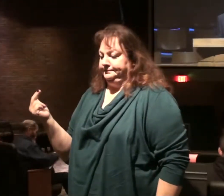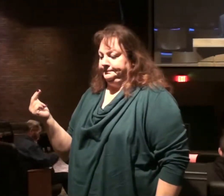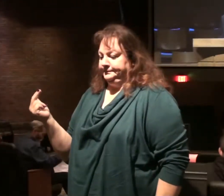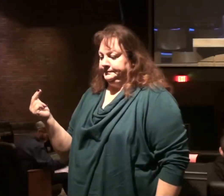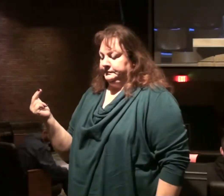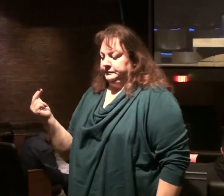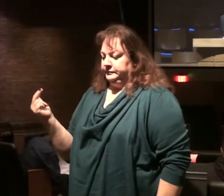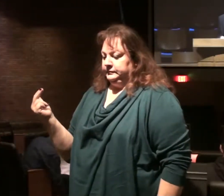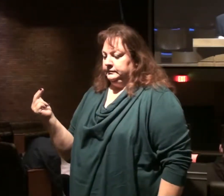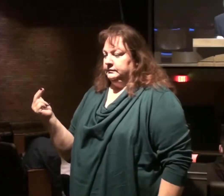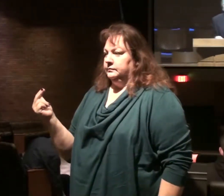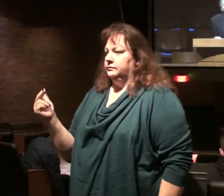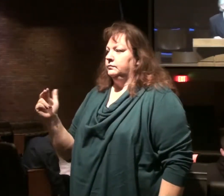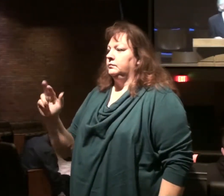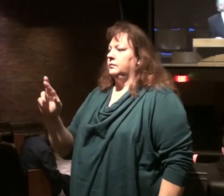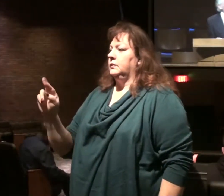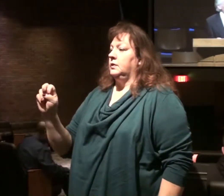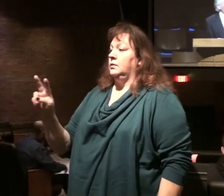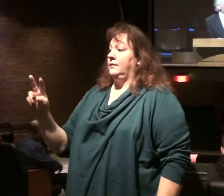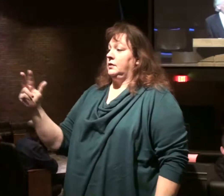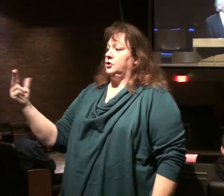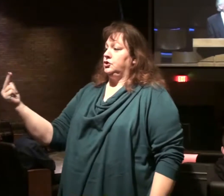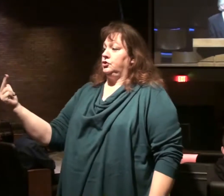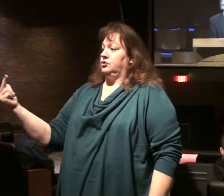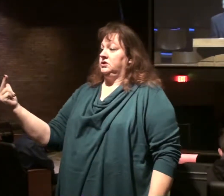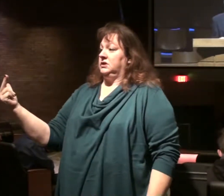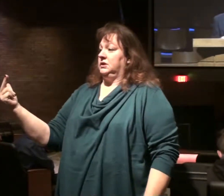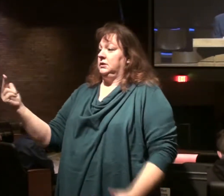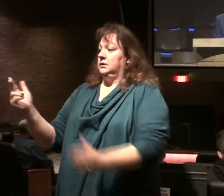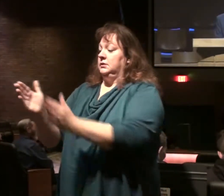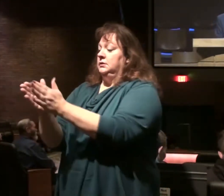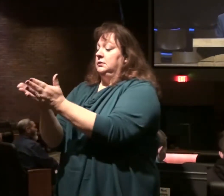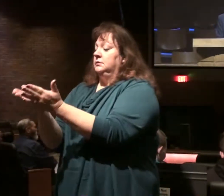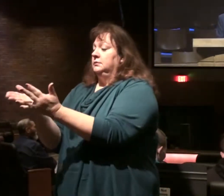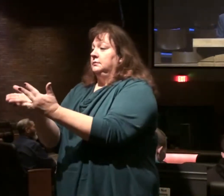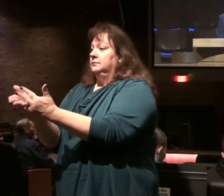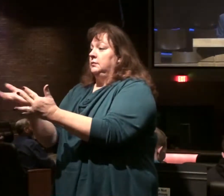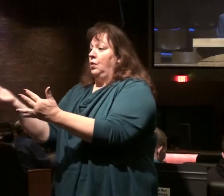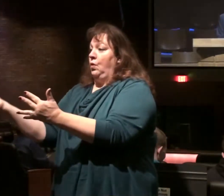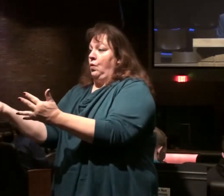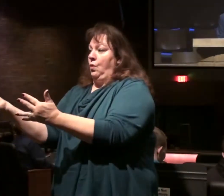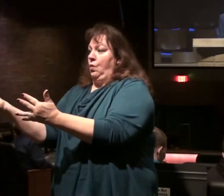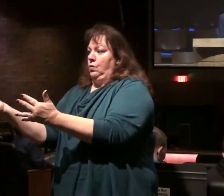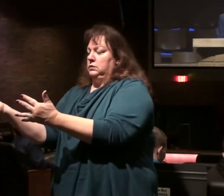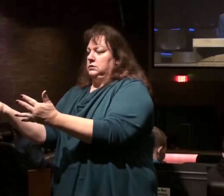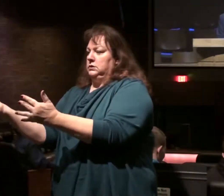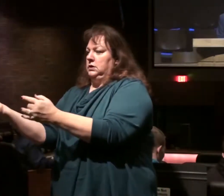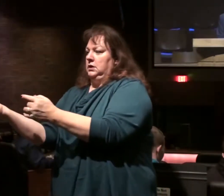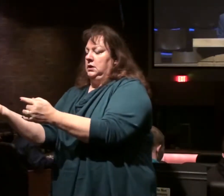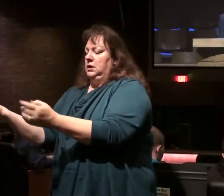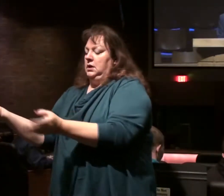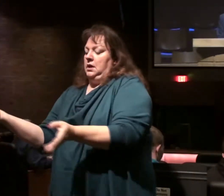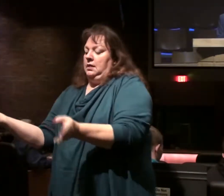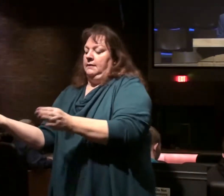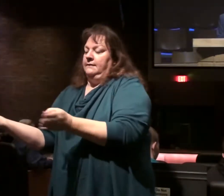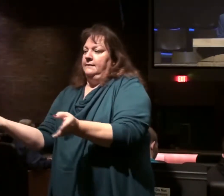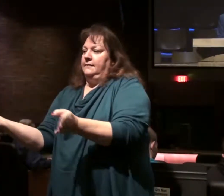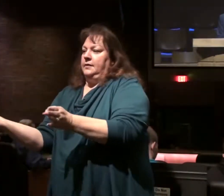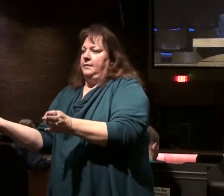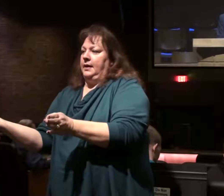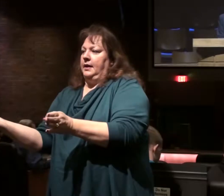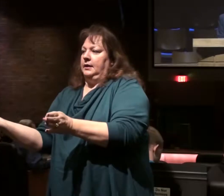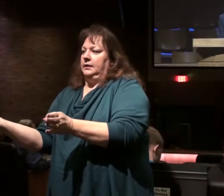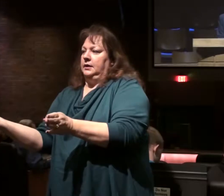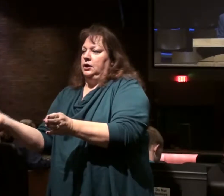When you turn to Revelation 13, put a marker in there. I'd like you to turn back in your Bibles to 2